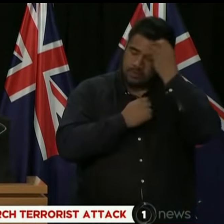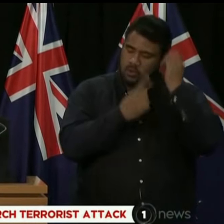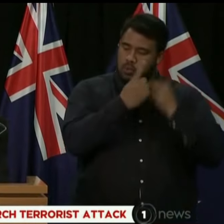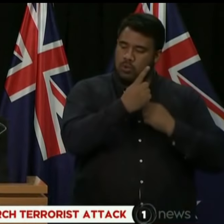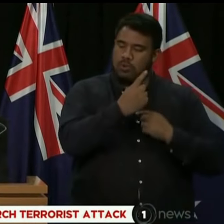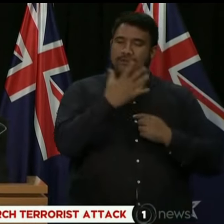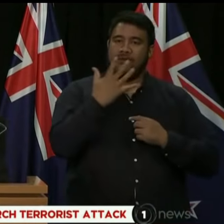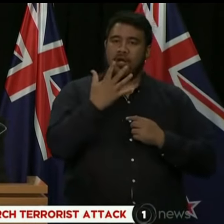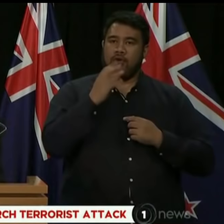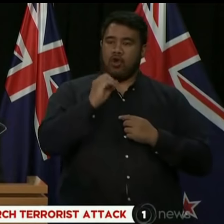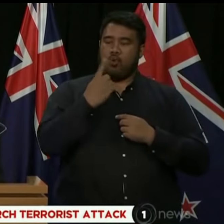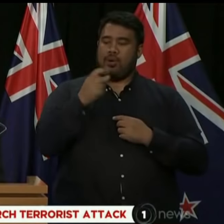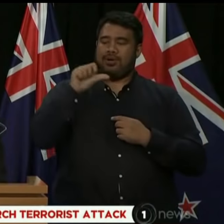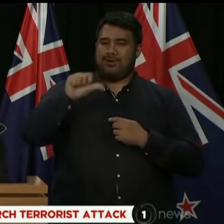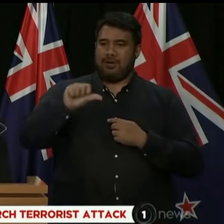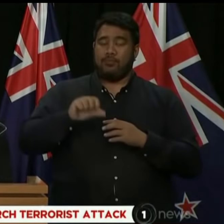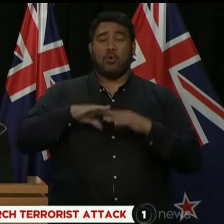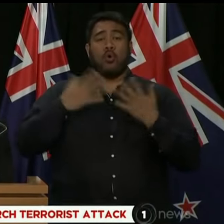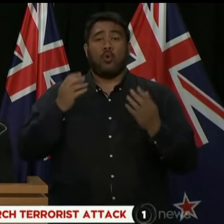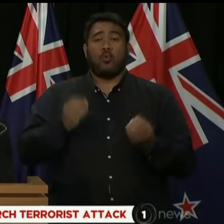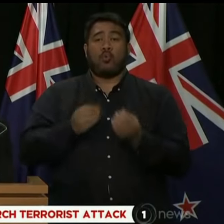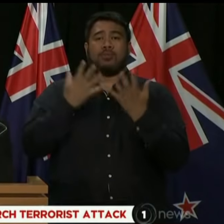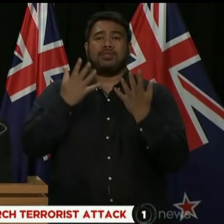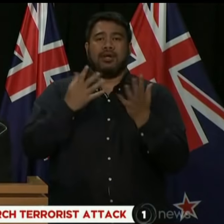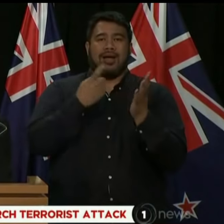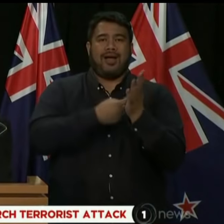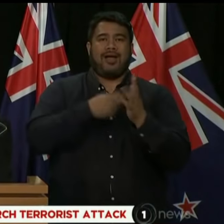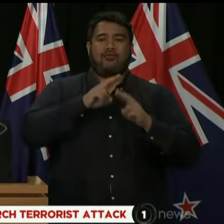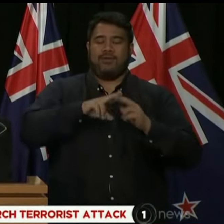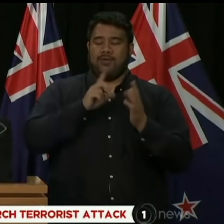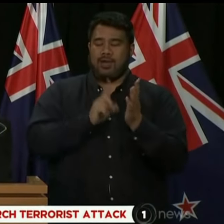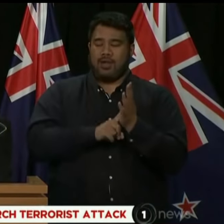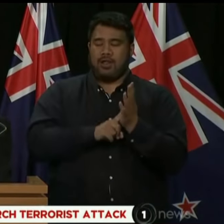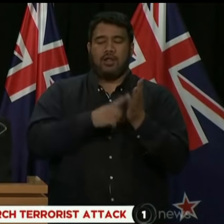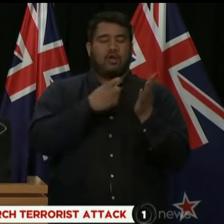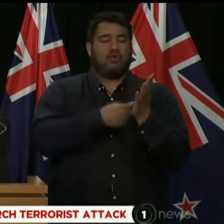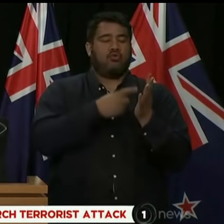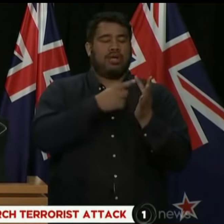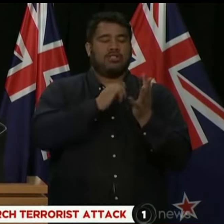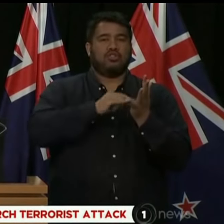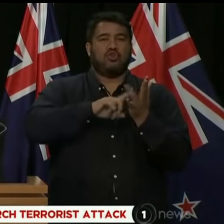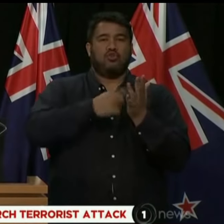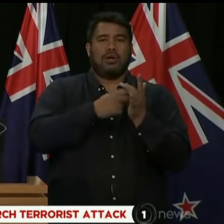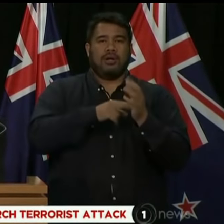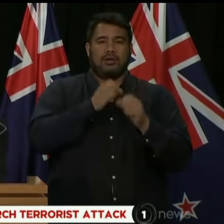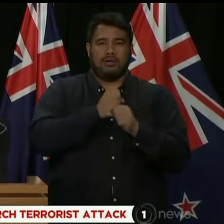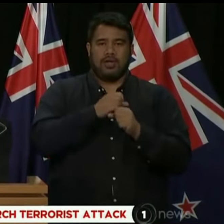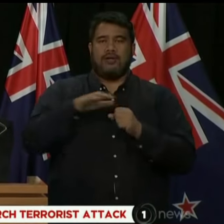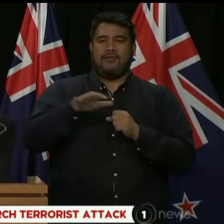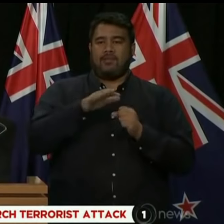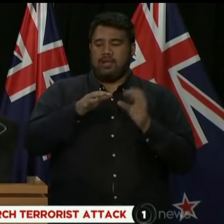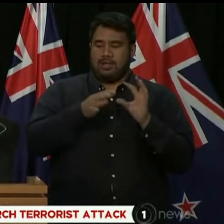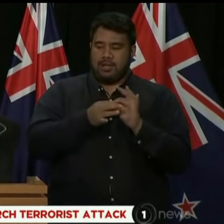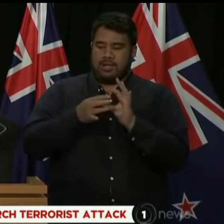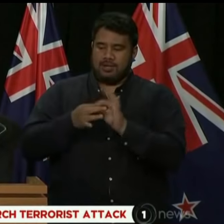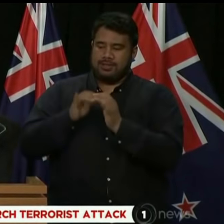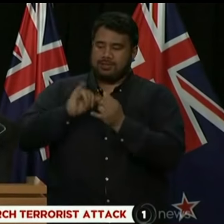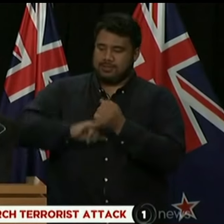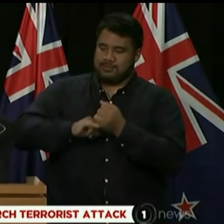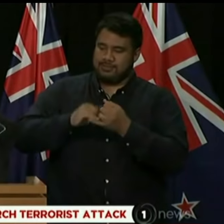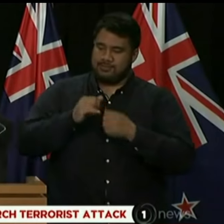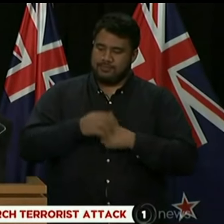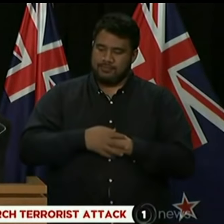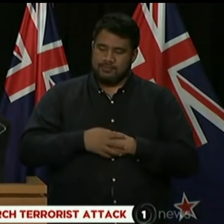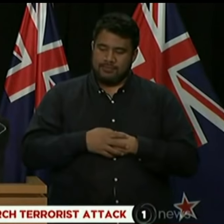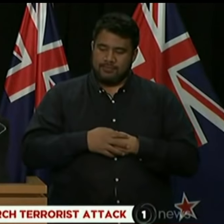Links. MFAT are acting as a liaison point for foreign governments. Consular representation for any foreign